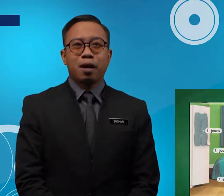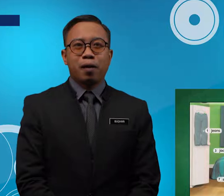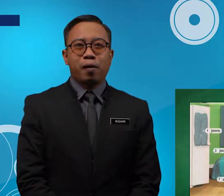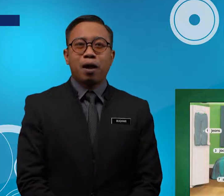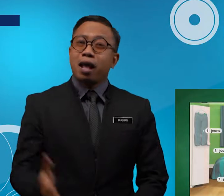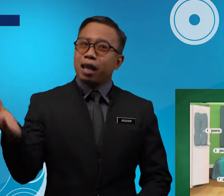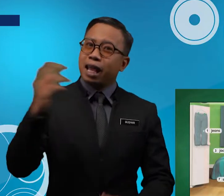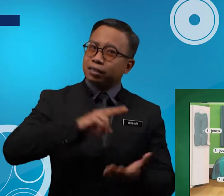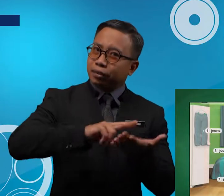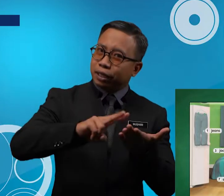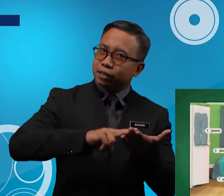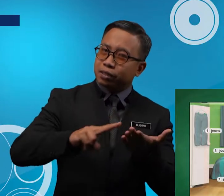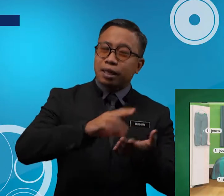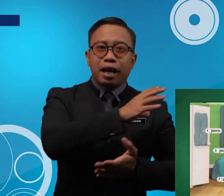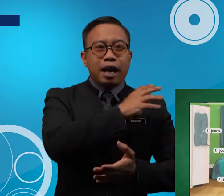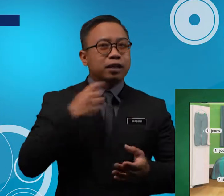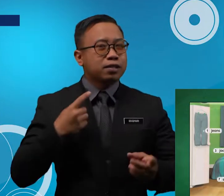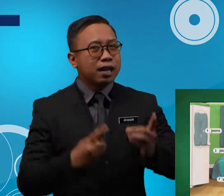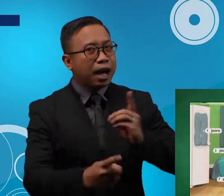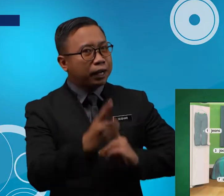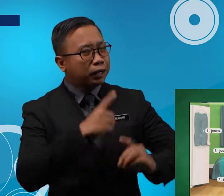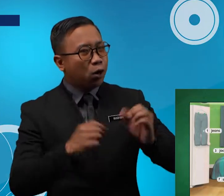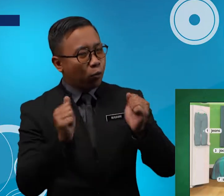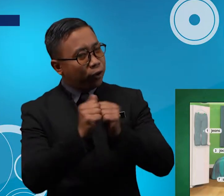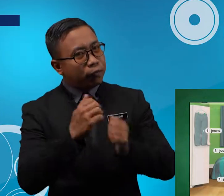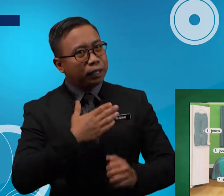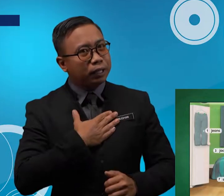Let's read and sign with me.